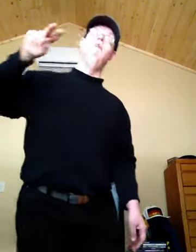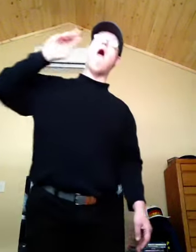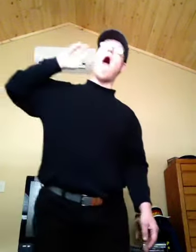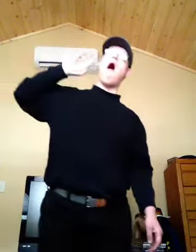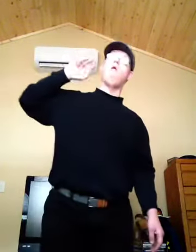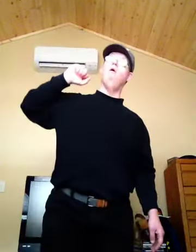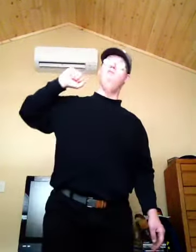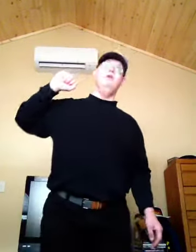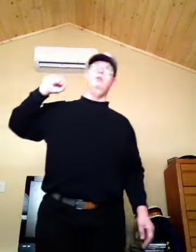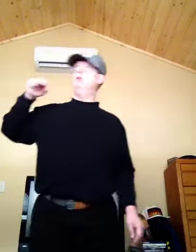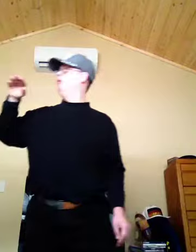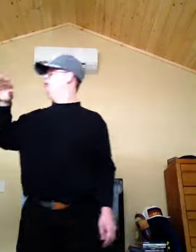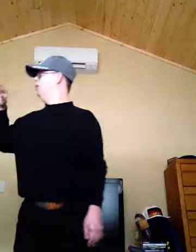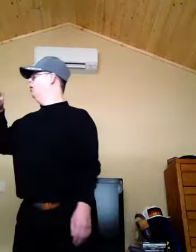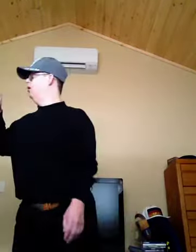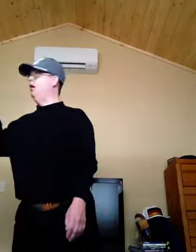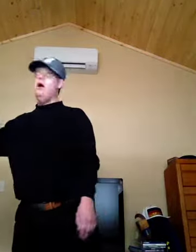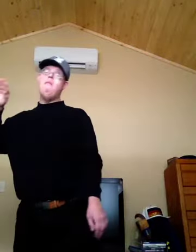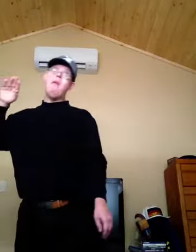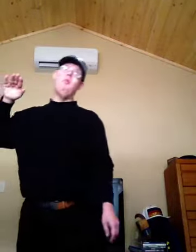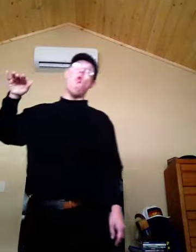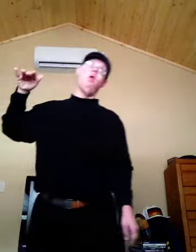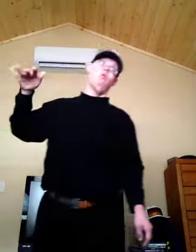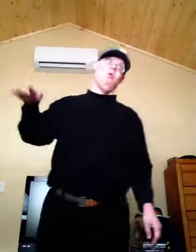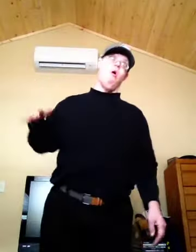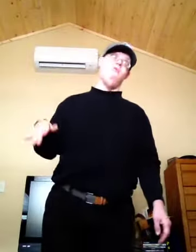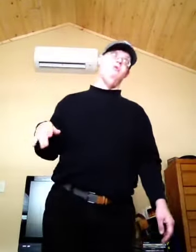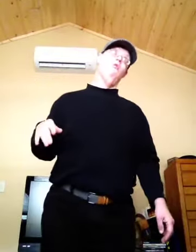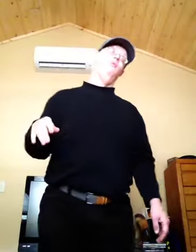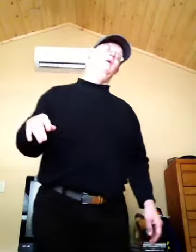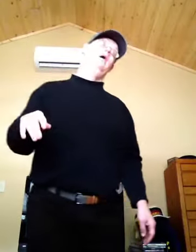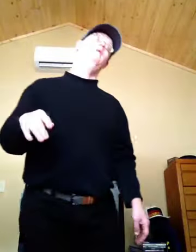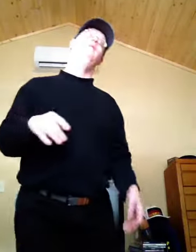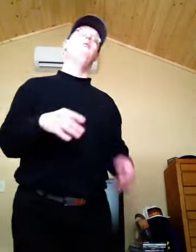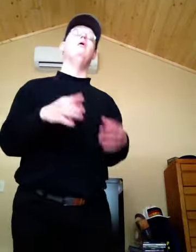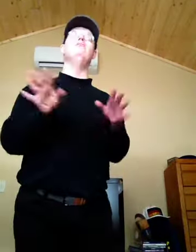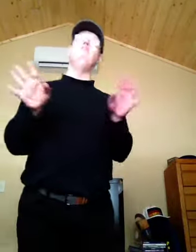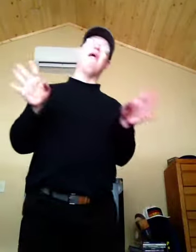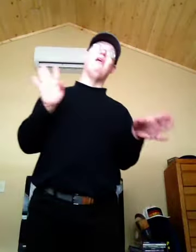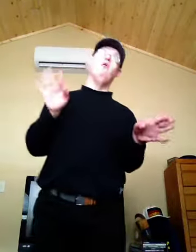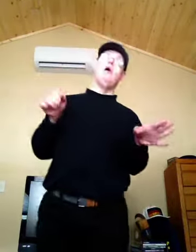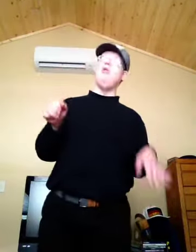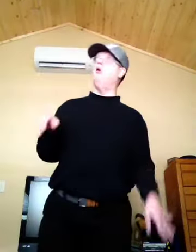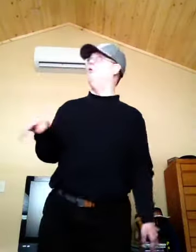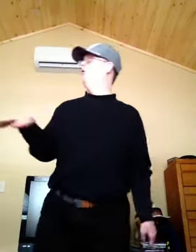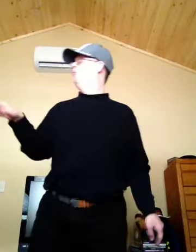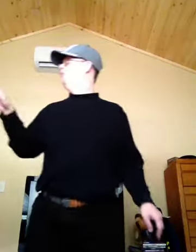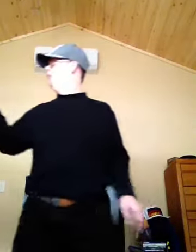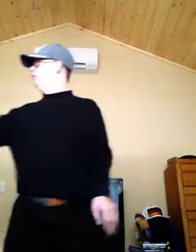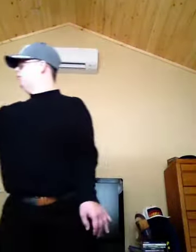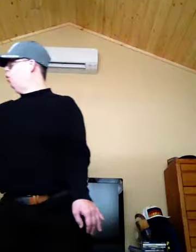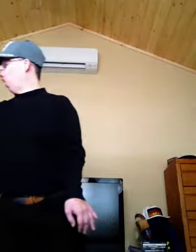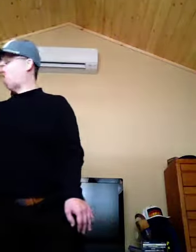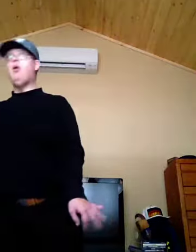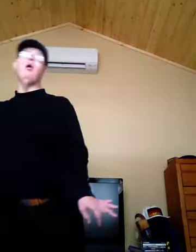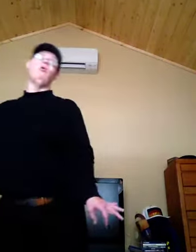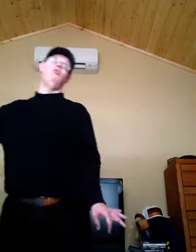I loved it. And my boning was off a little bit, but, I did okay though. But, the whole point is,